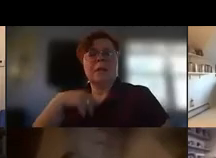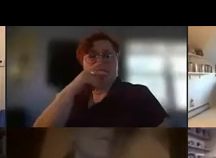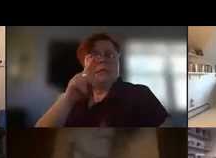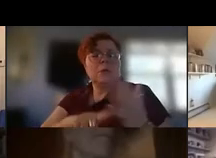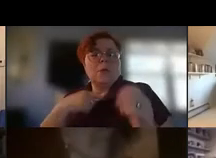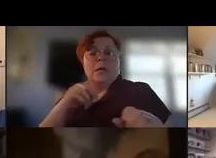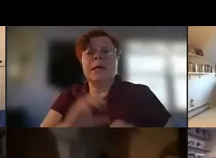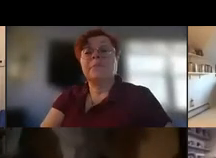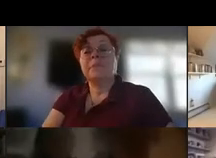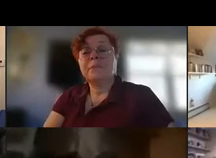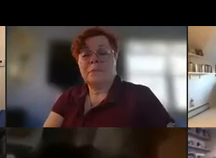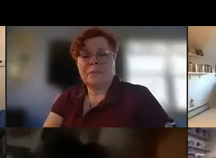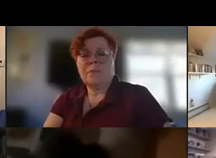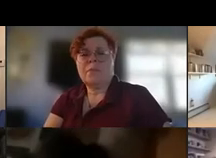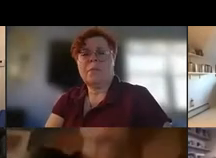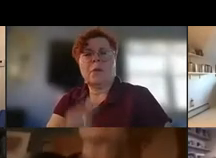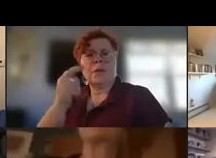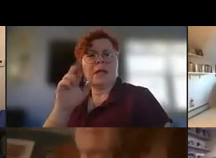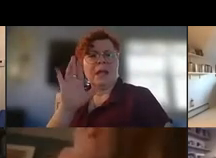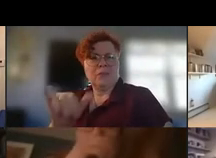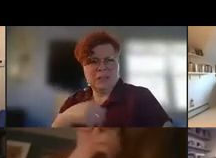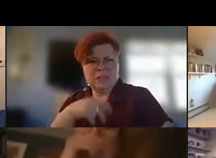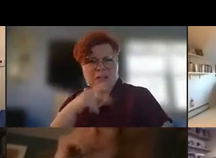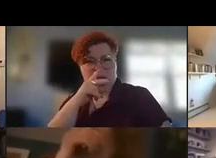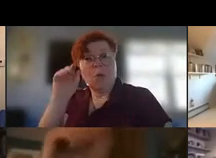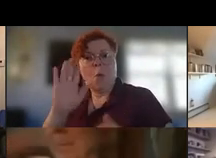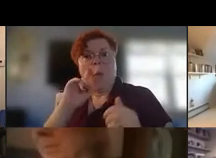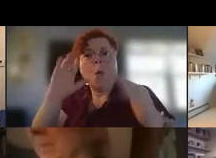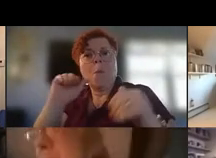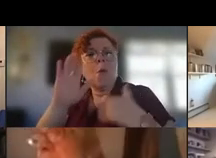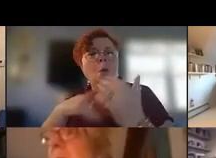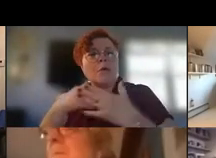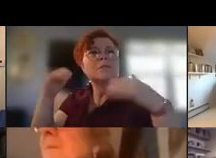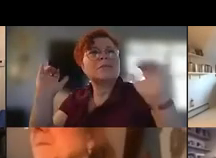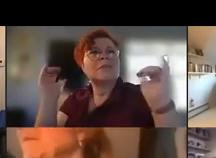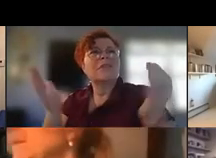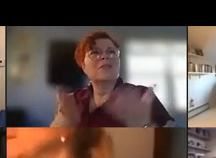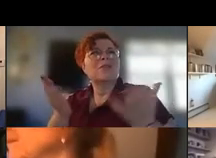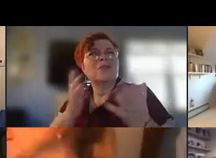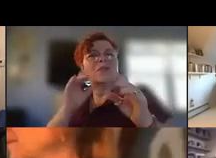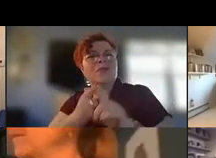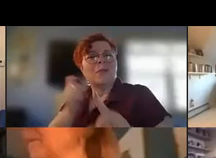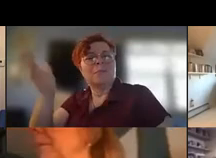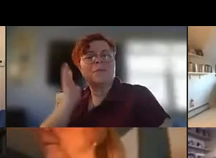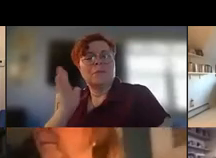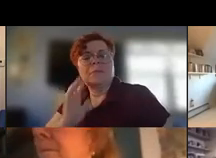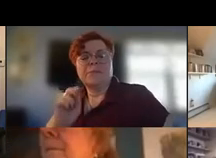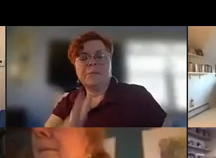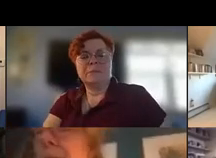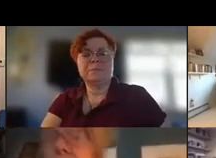we go gallery view i hope everyone is here who was here before i hope i didn't leave anyone out um this has